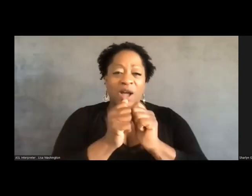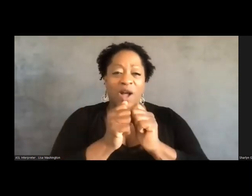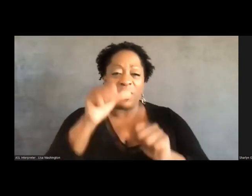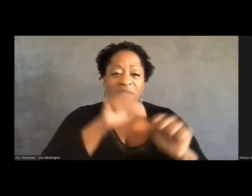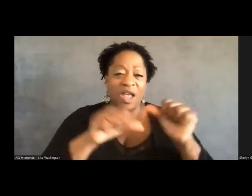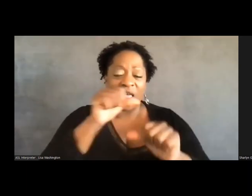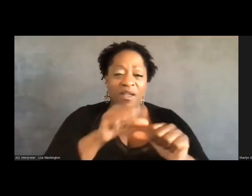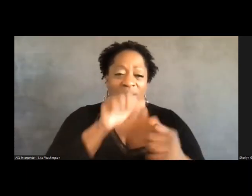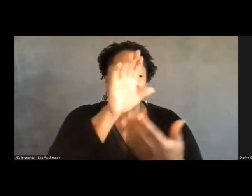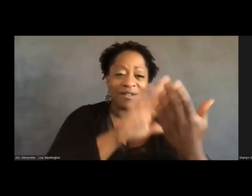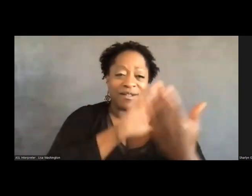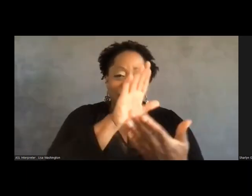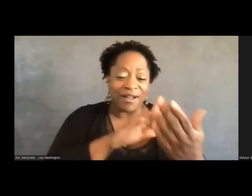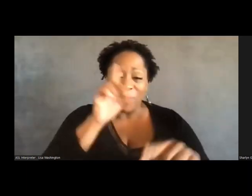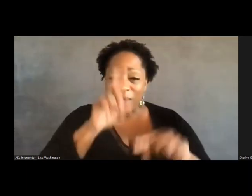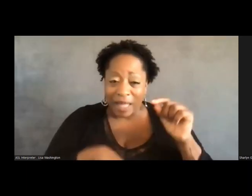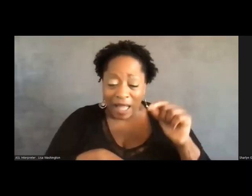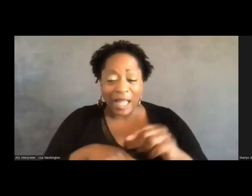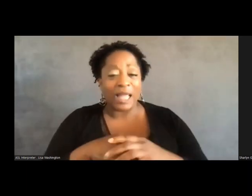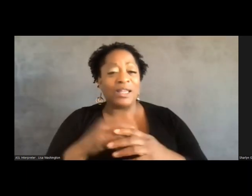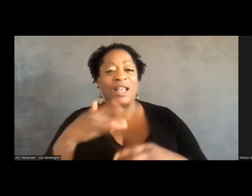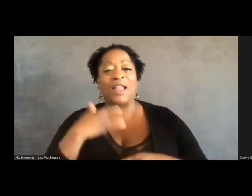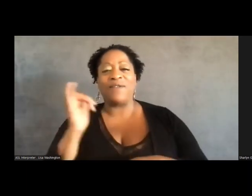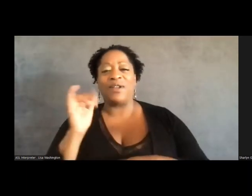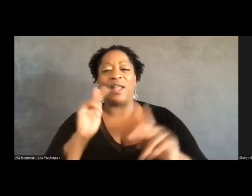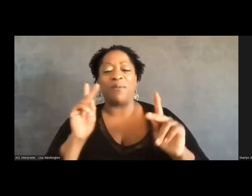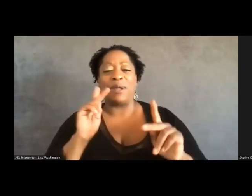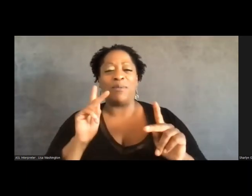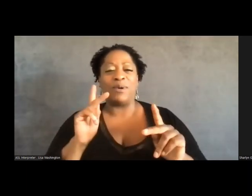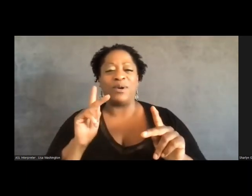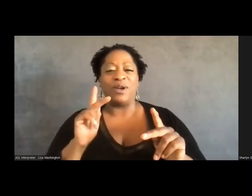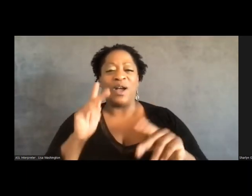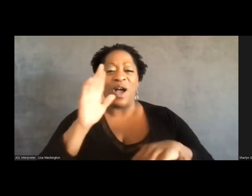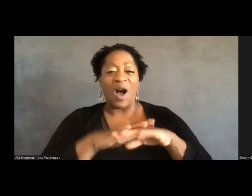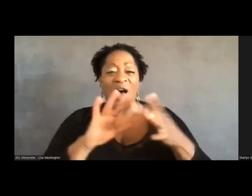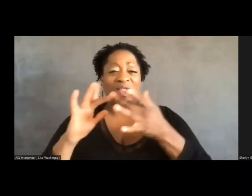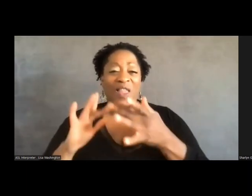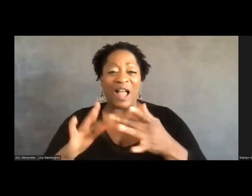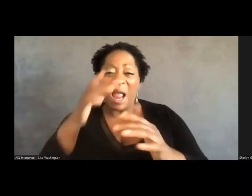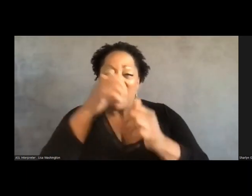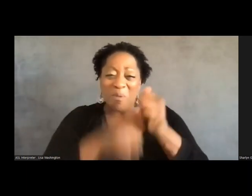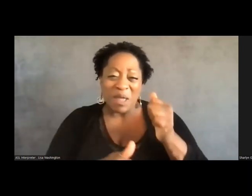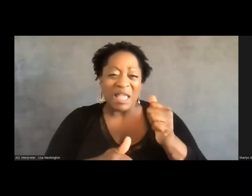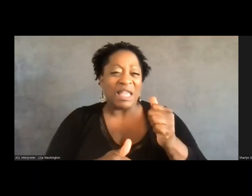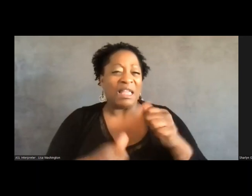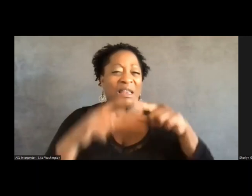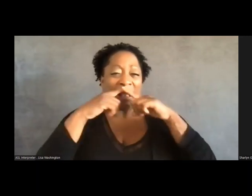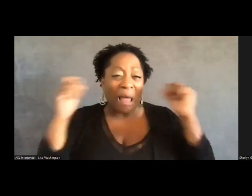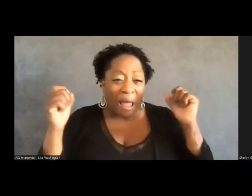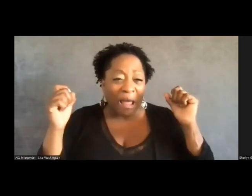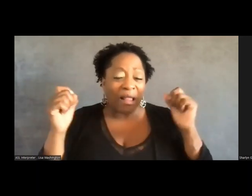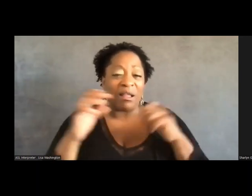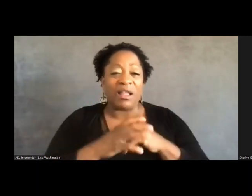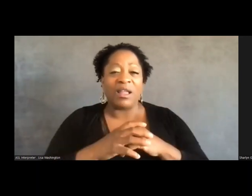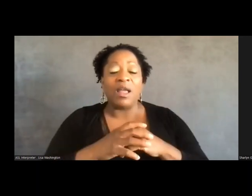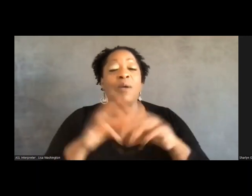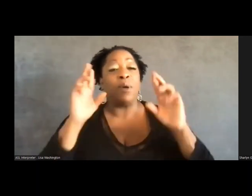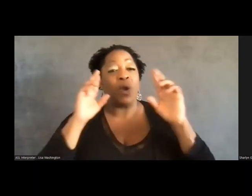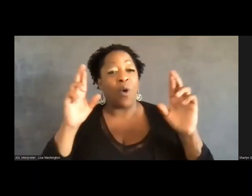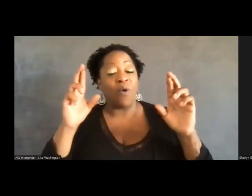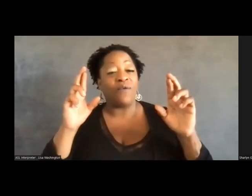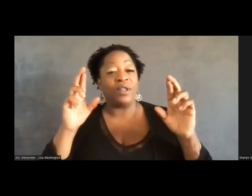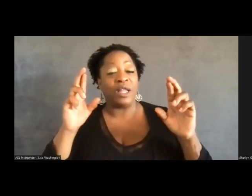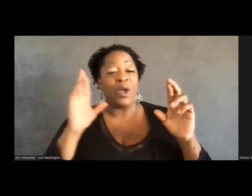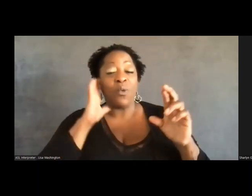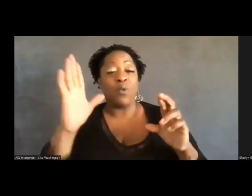person the way that it sometimes feel like feels like people treat each other online. Um, because we're going to be hopefully together in